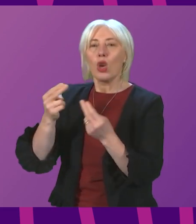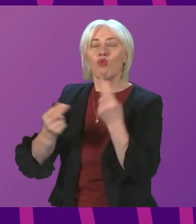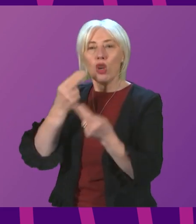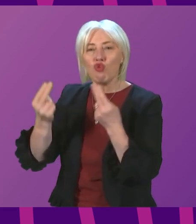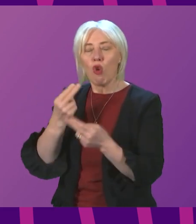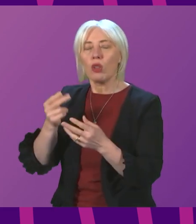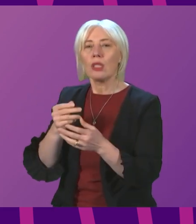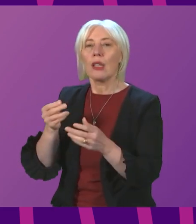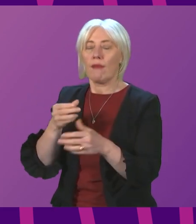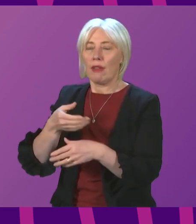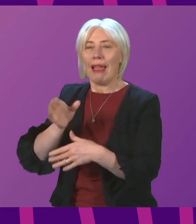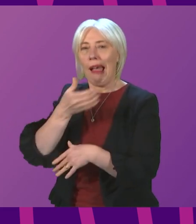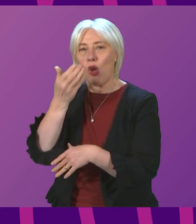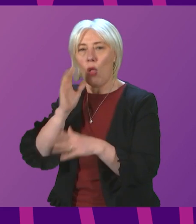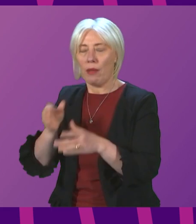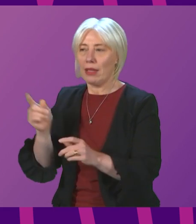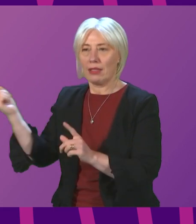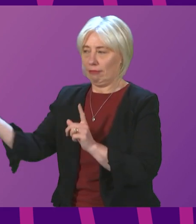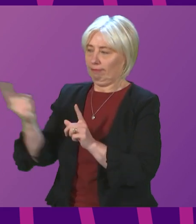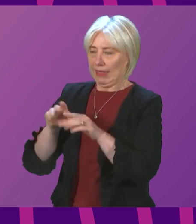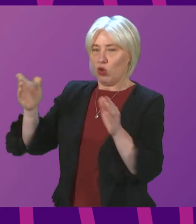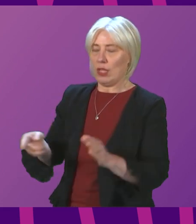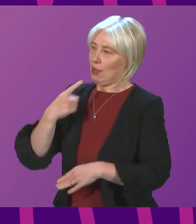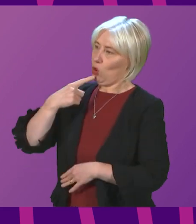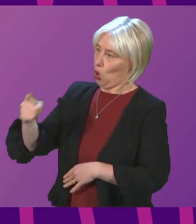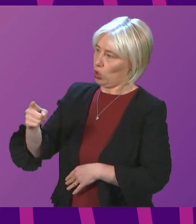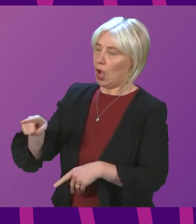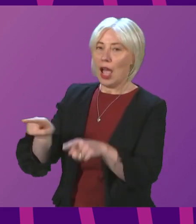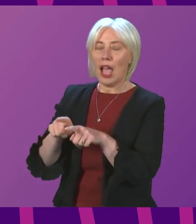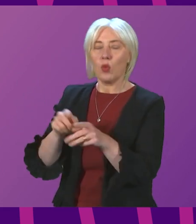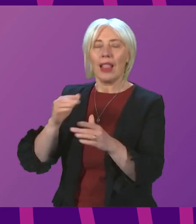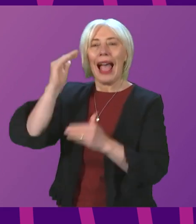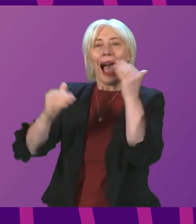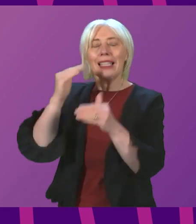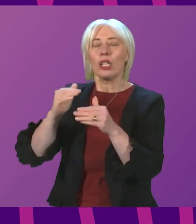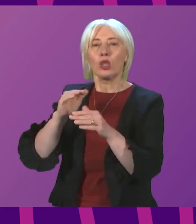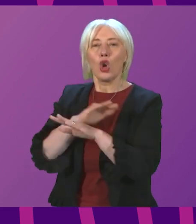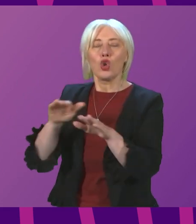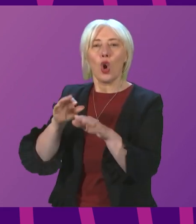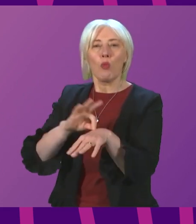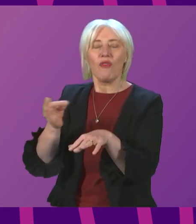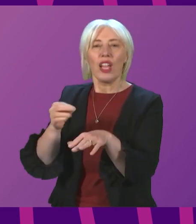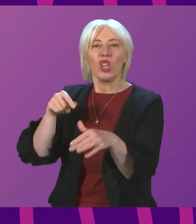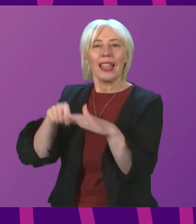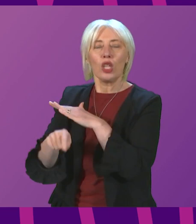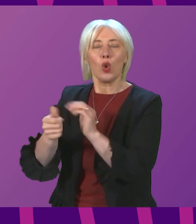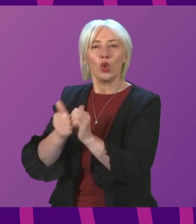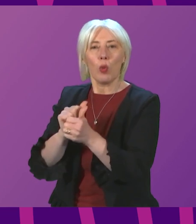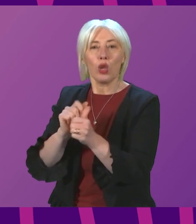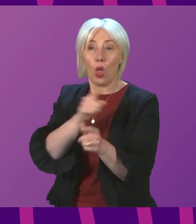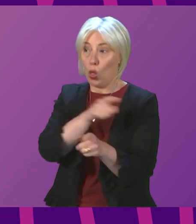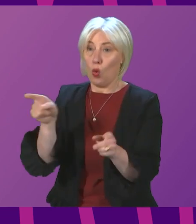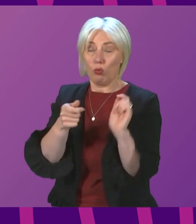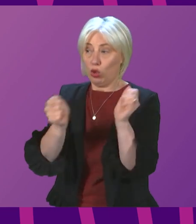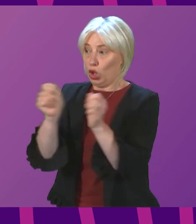alcohol on the premises, and the guidance against adult, indoor, non-professional contact sport. On Thursday last week, we also confirmed changes